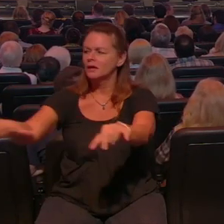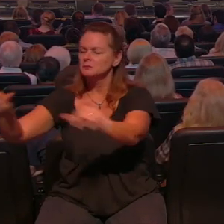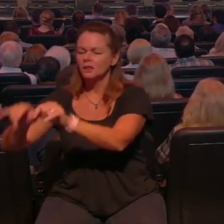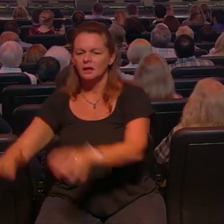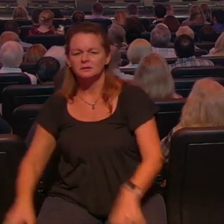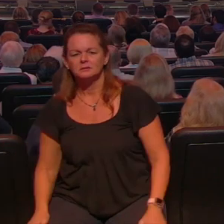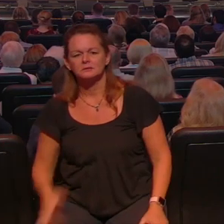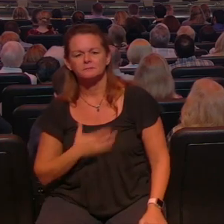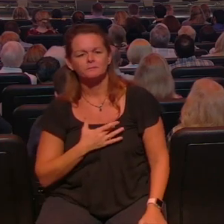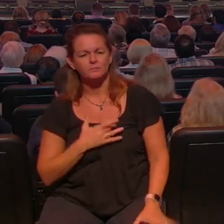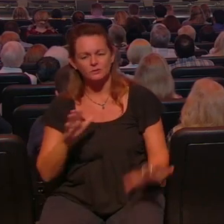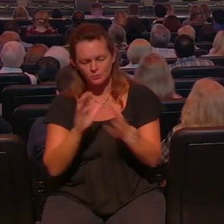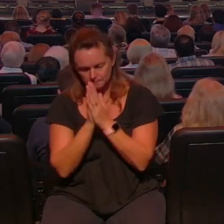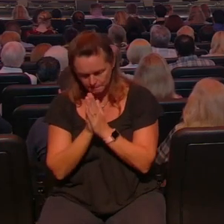I want you to bow your heads and close your eyes